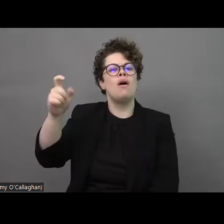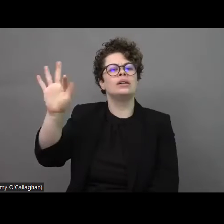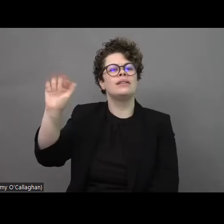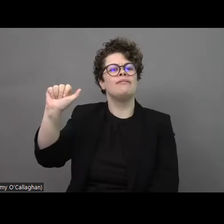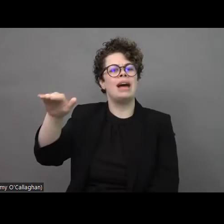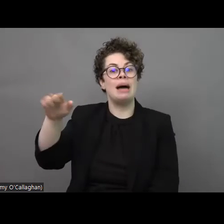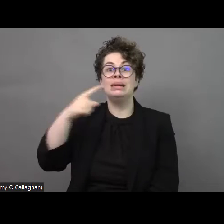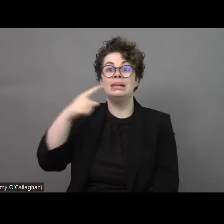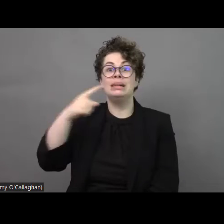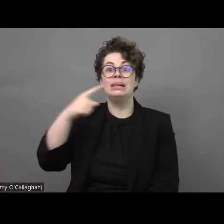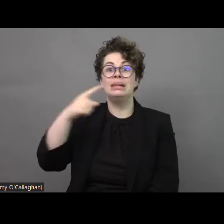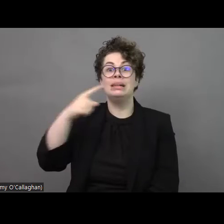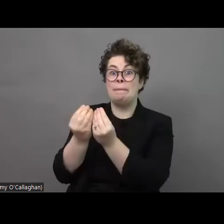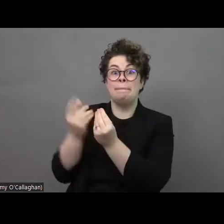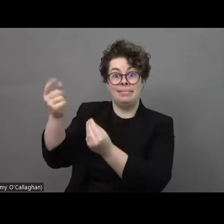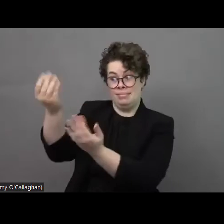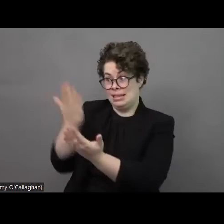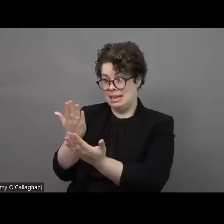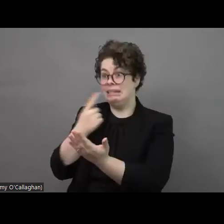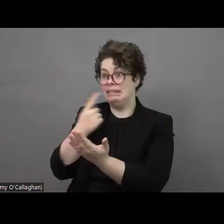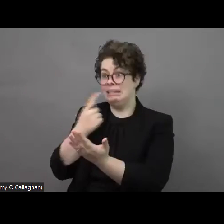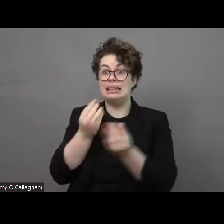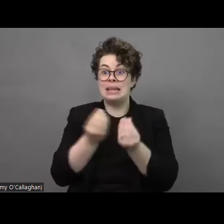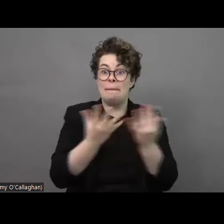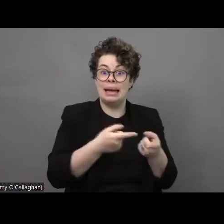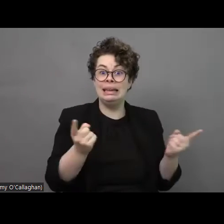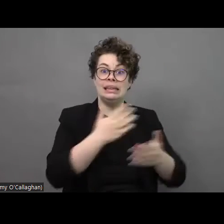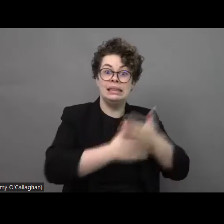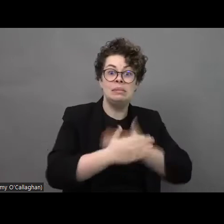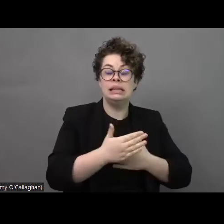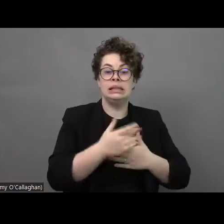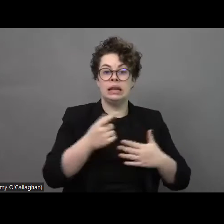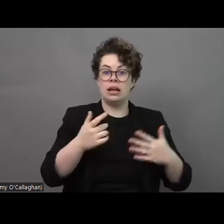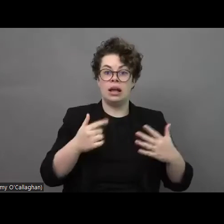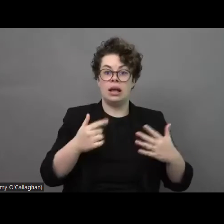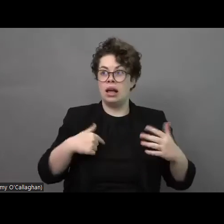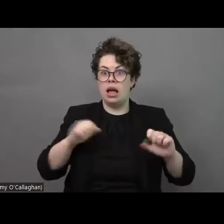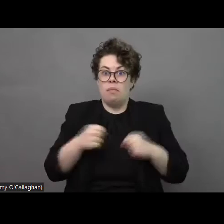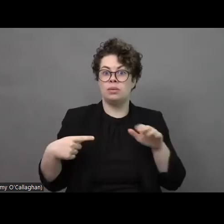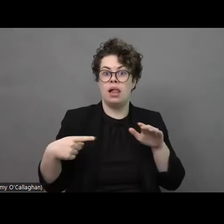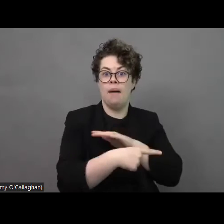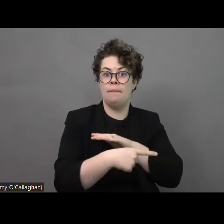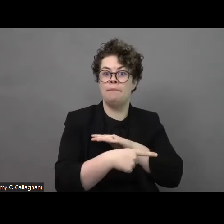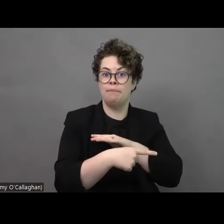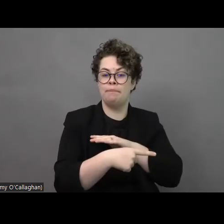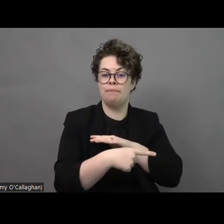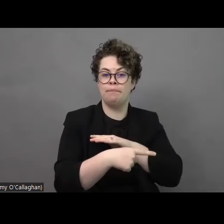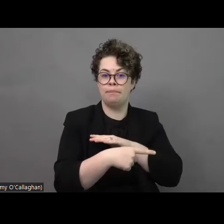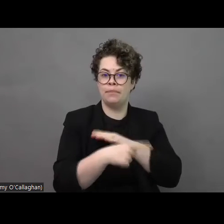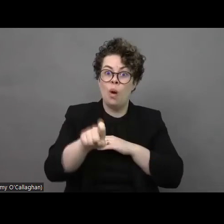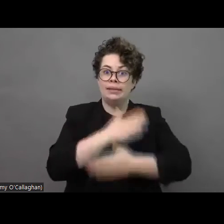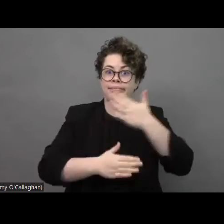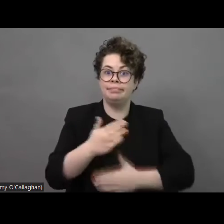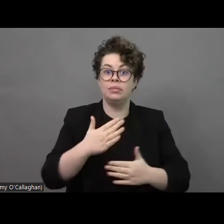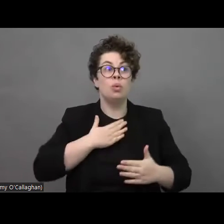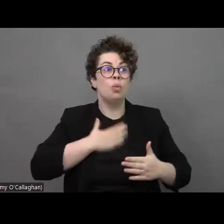that many large aid organizations report not having the capacity or ability to evacuate persons with disabilities and